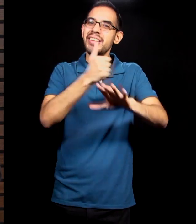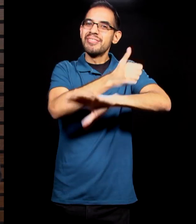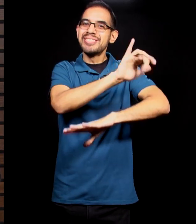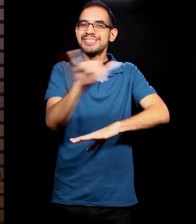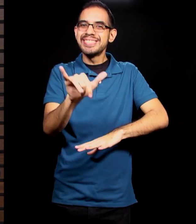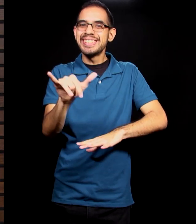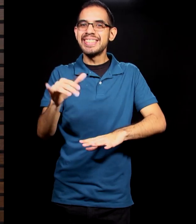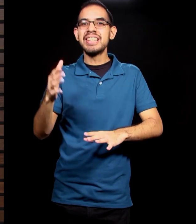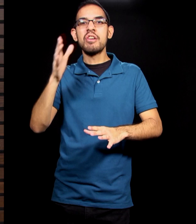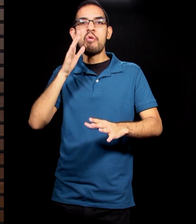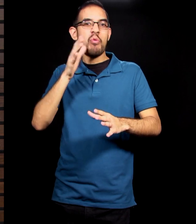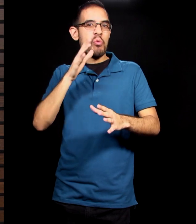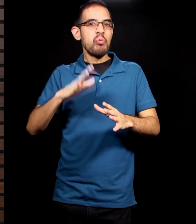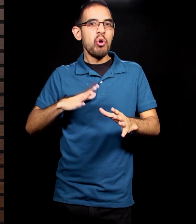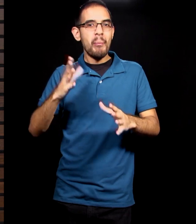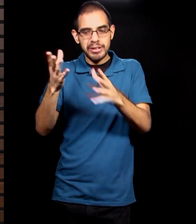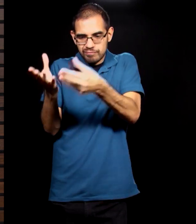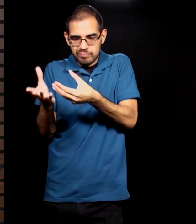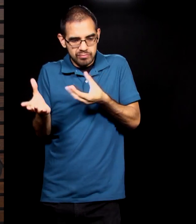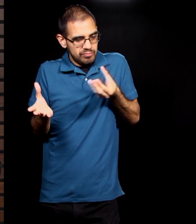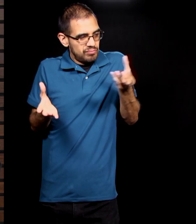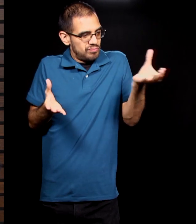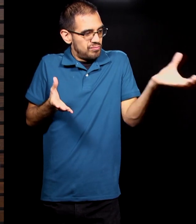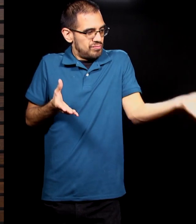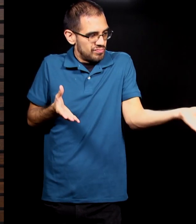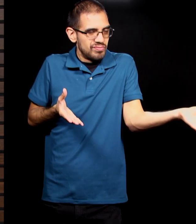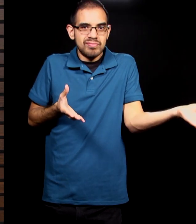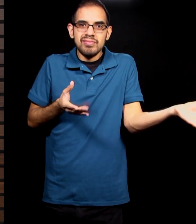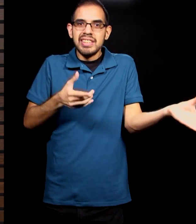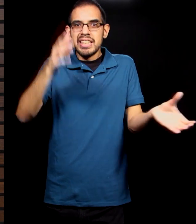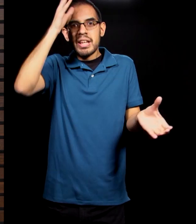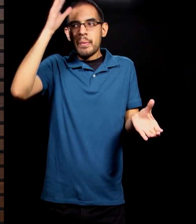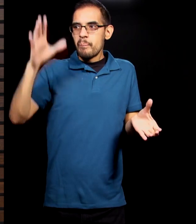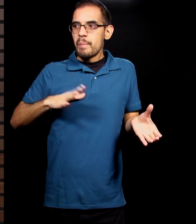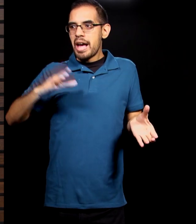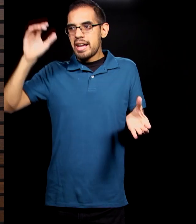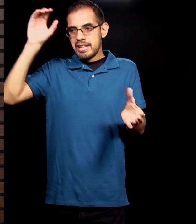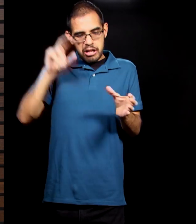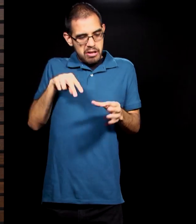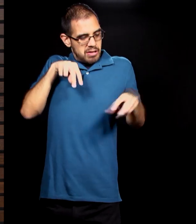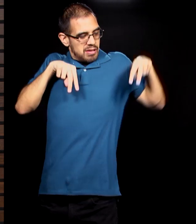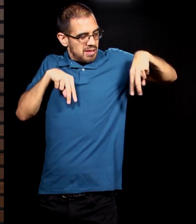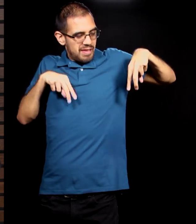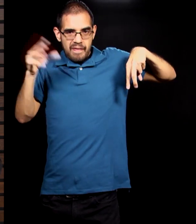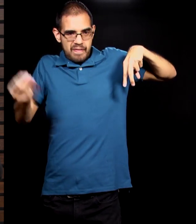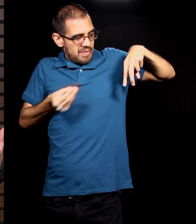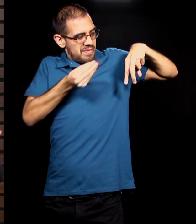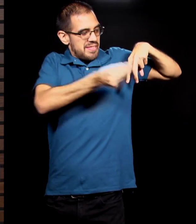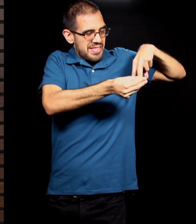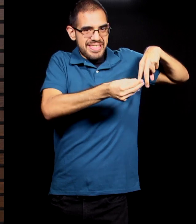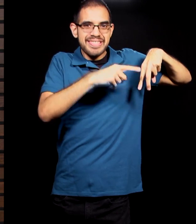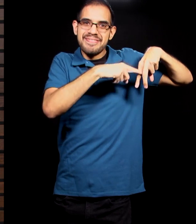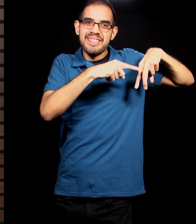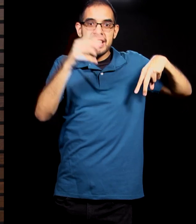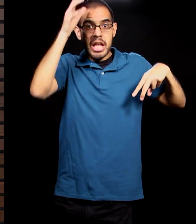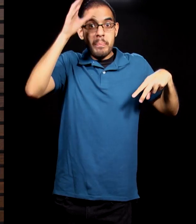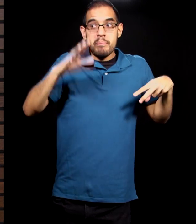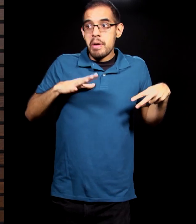elastic arms, which I don't think was the case, he's right there with him. He had the sin of omission. He omitted what he was supposed to do. And so they both eat,